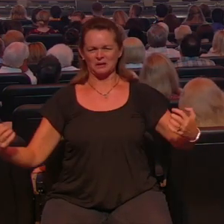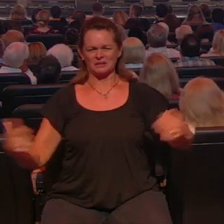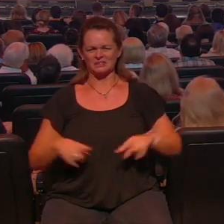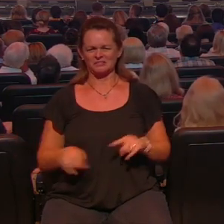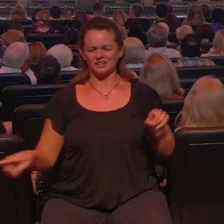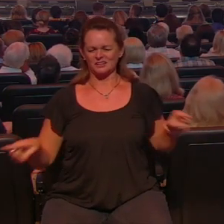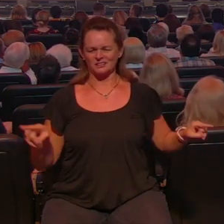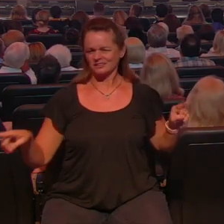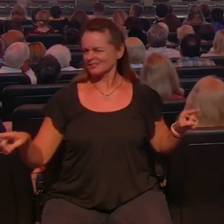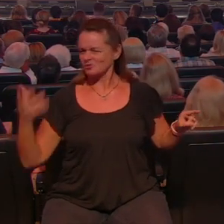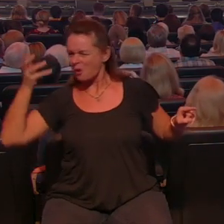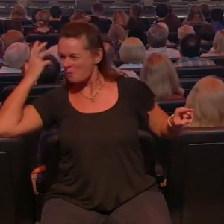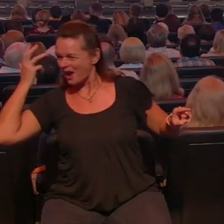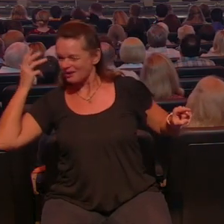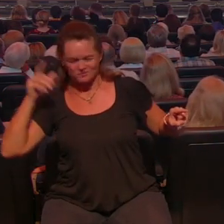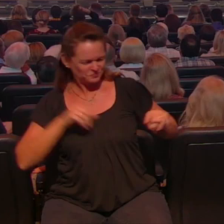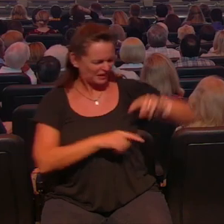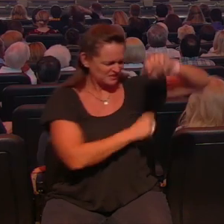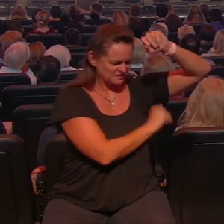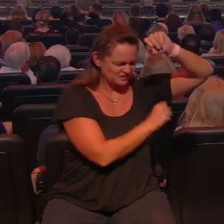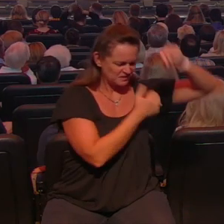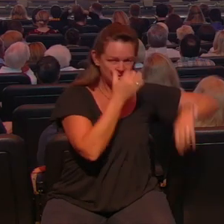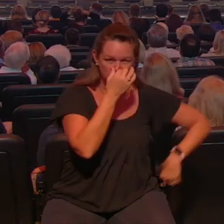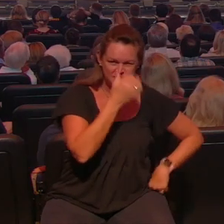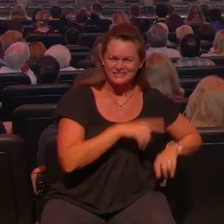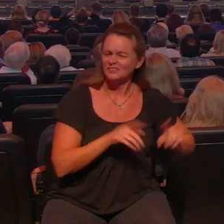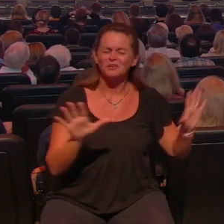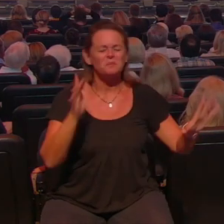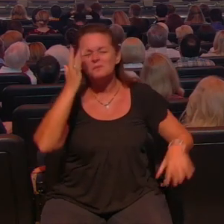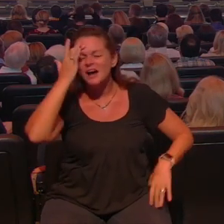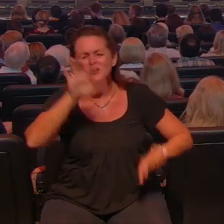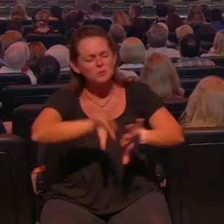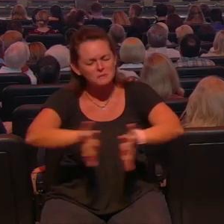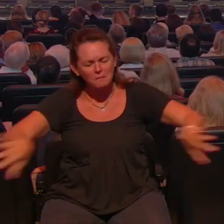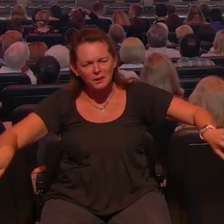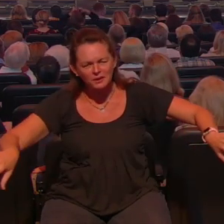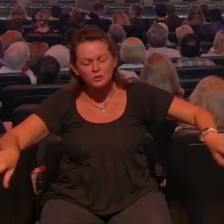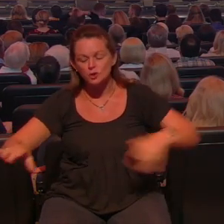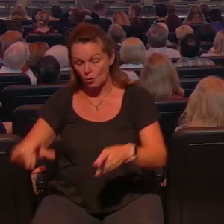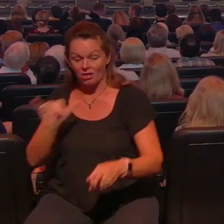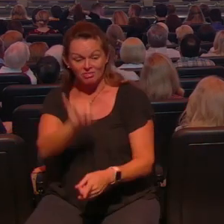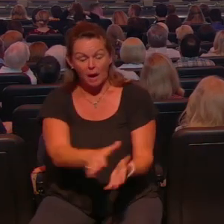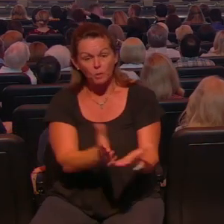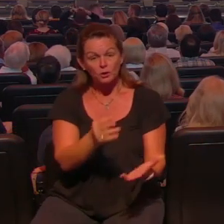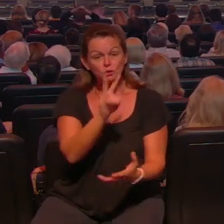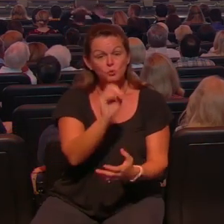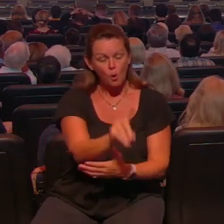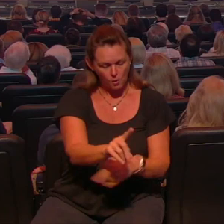I said well there are other things you have to do as well you know and so I wrote the book on giving so I've been wanting a long time